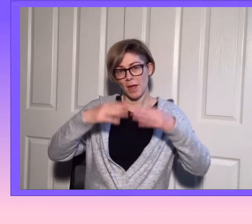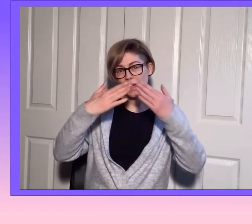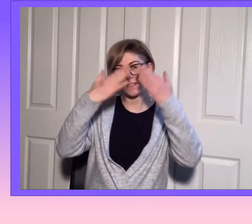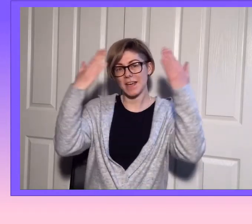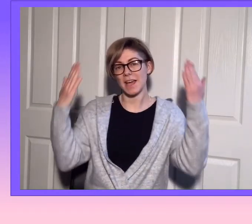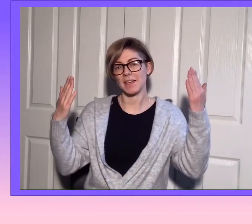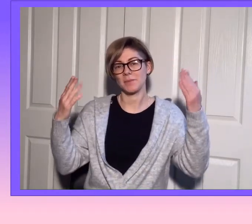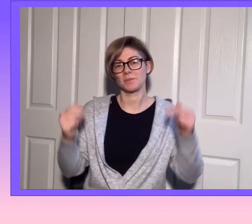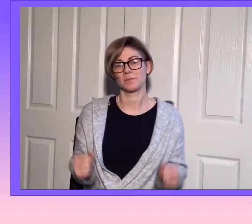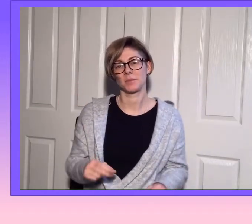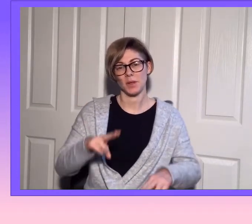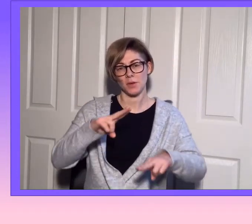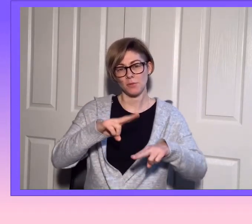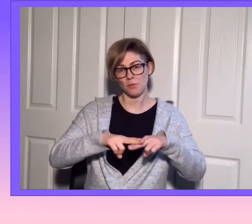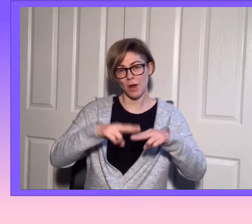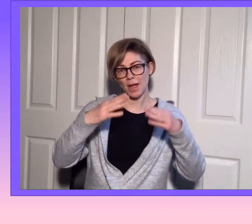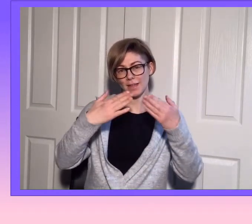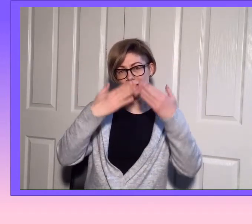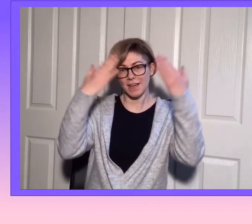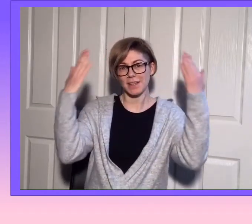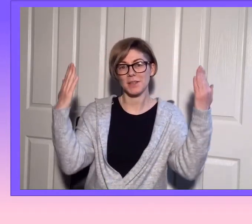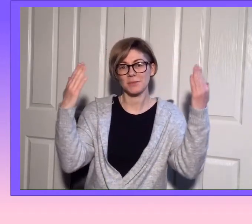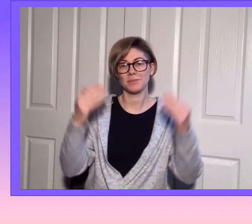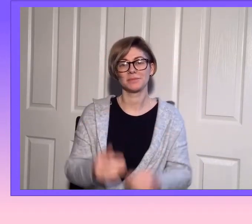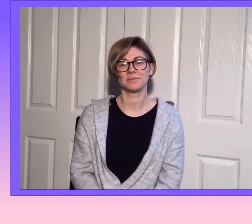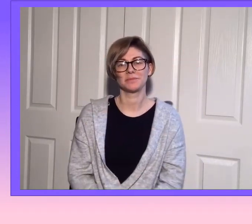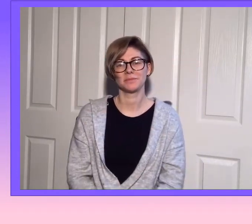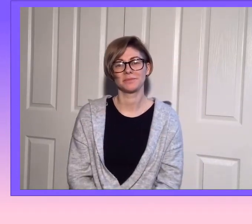Friday, Friday